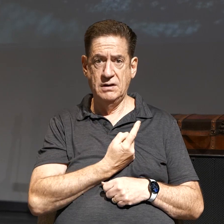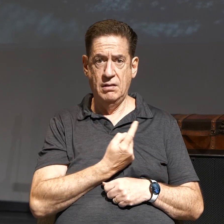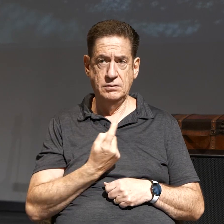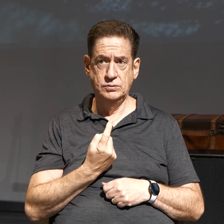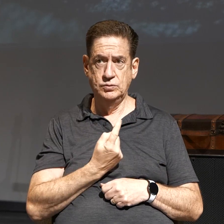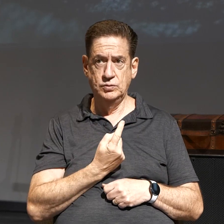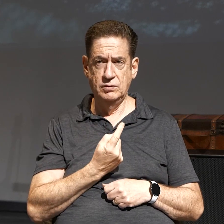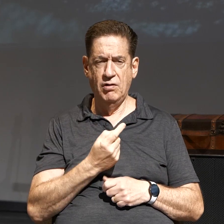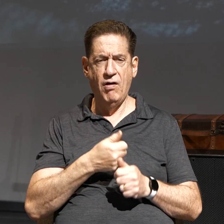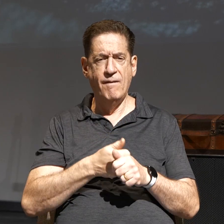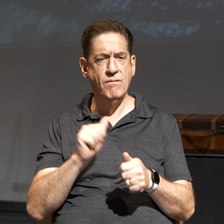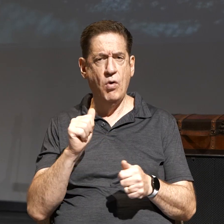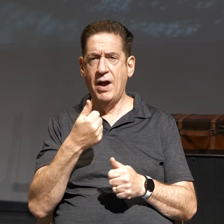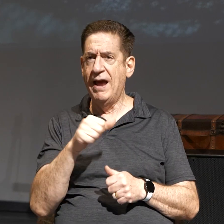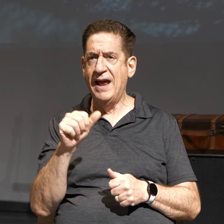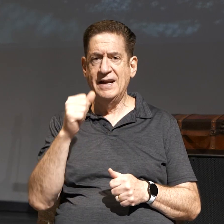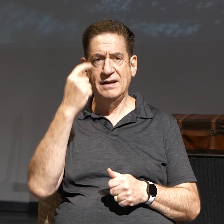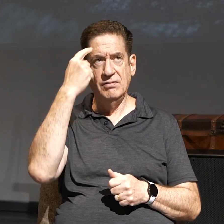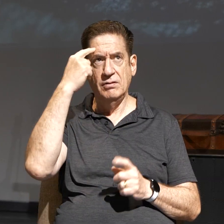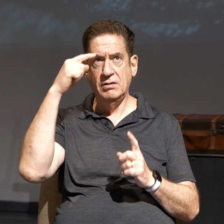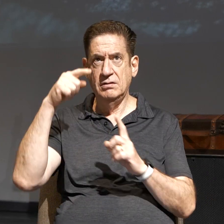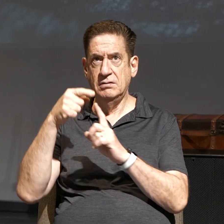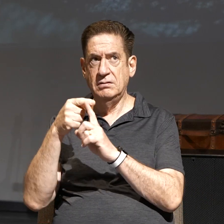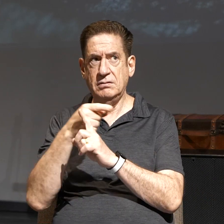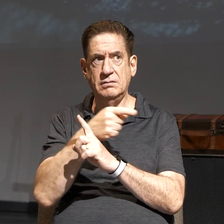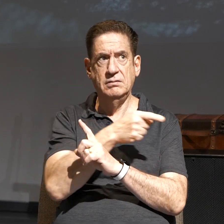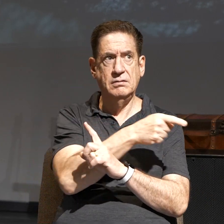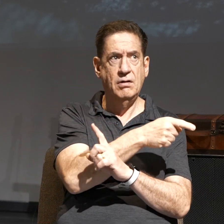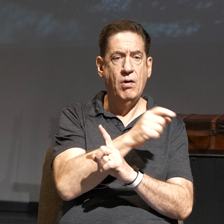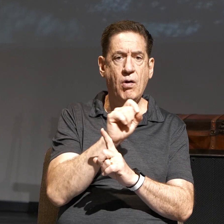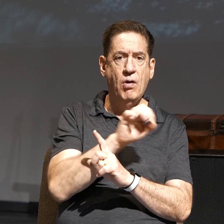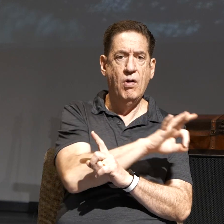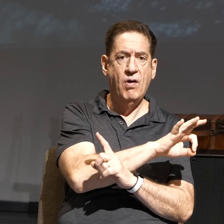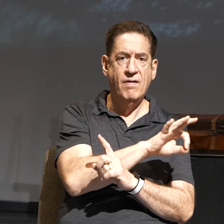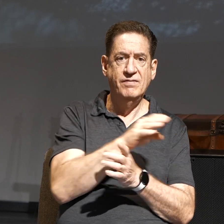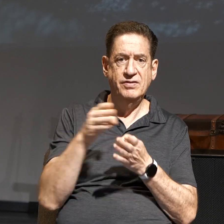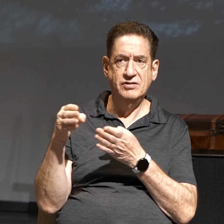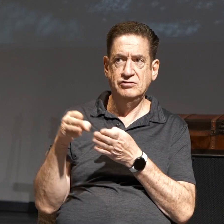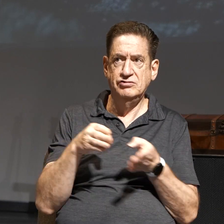Avoid any train of thought that leads us off the beaten track.